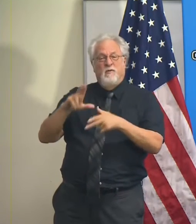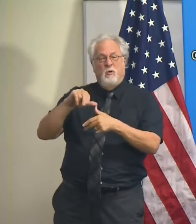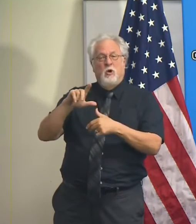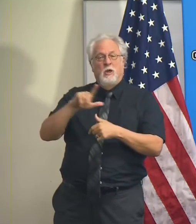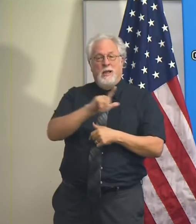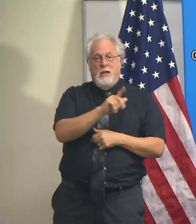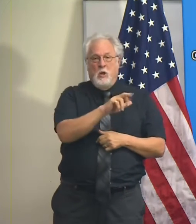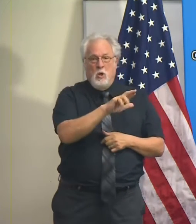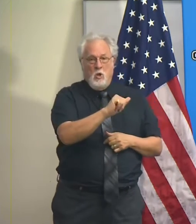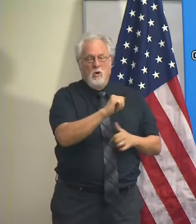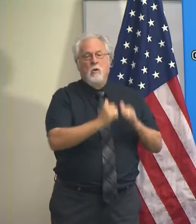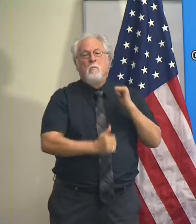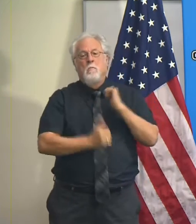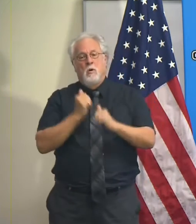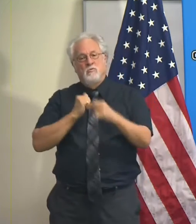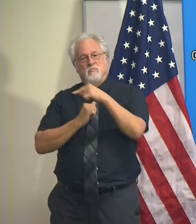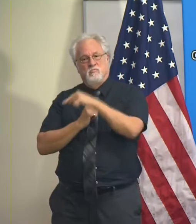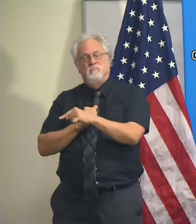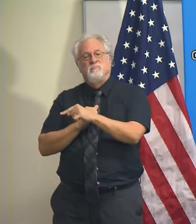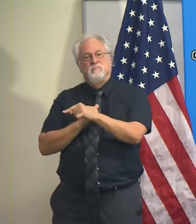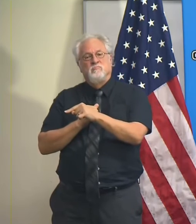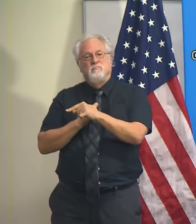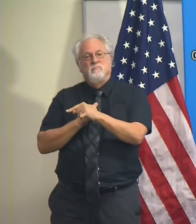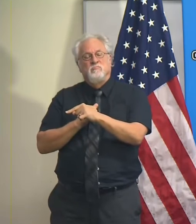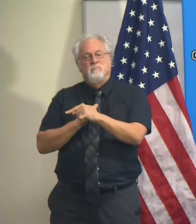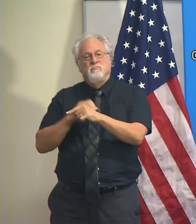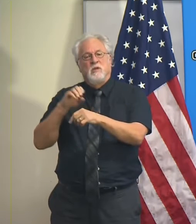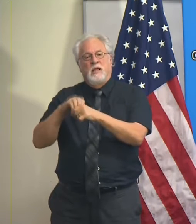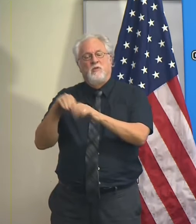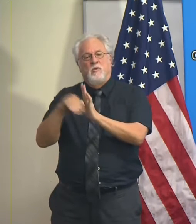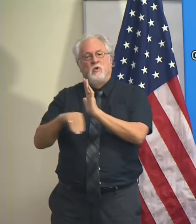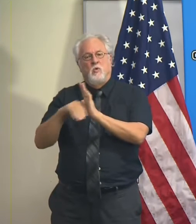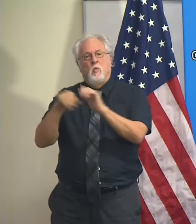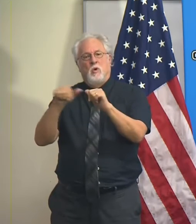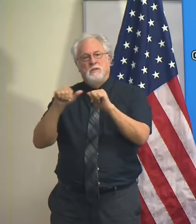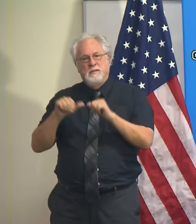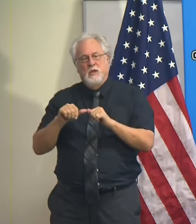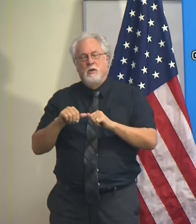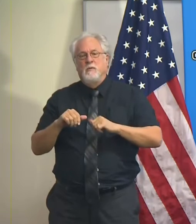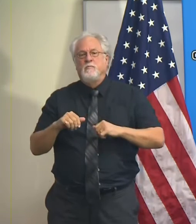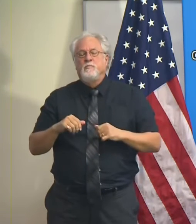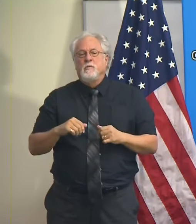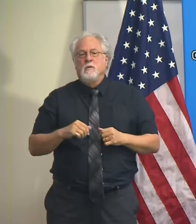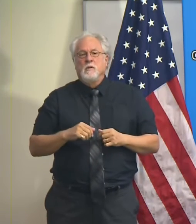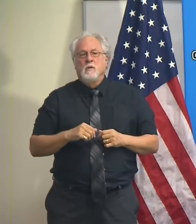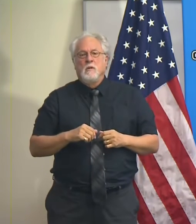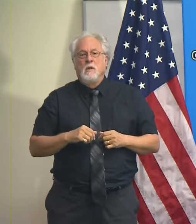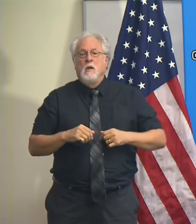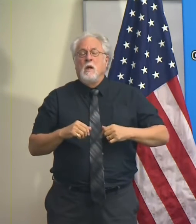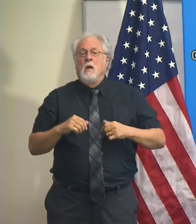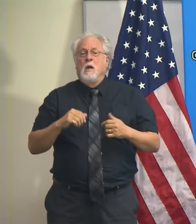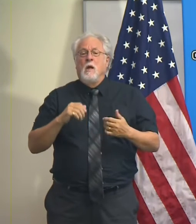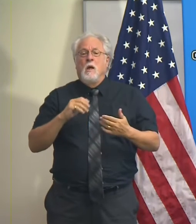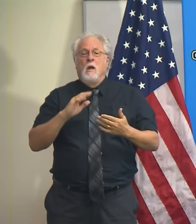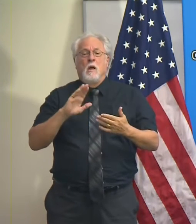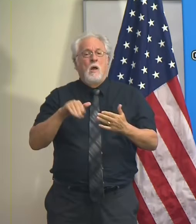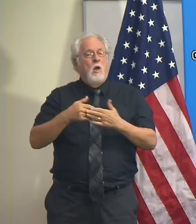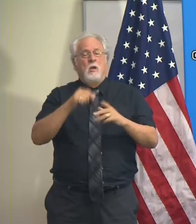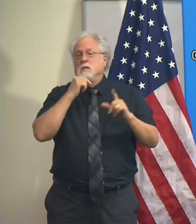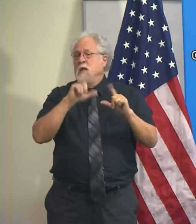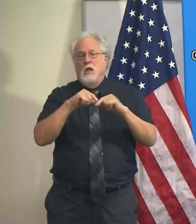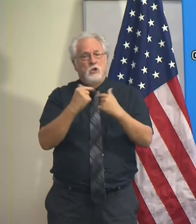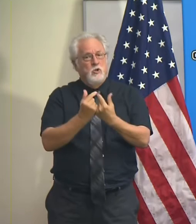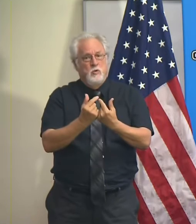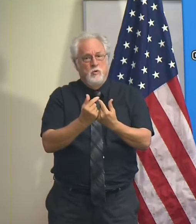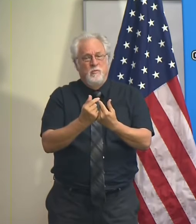The vast majority of these are sheltered in the New Orleans area. All are non-congregant